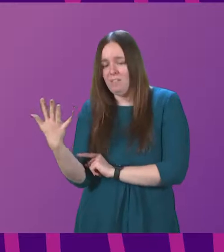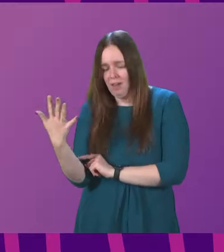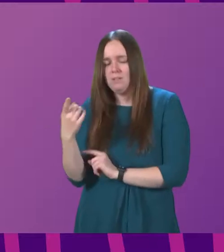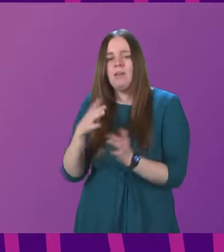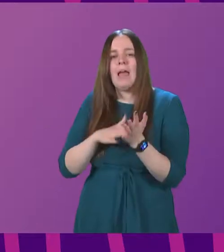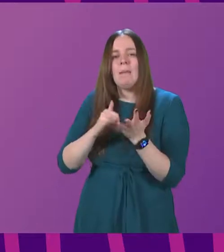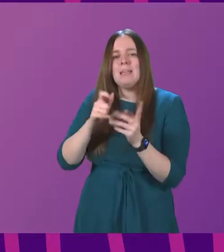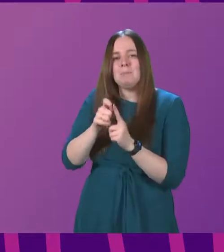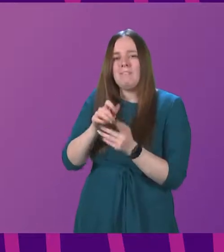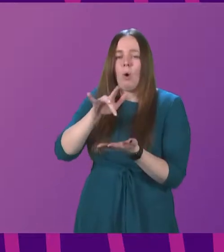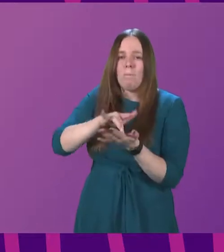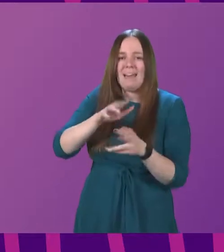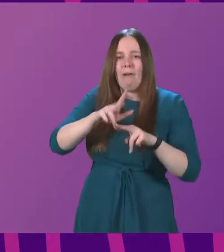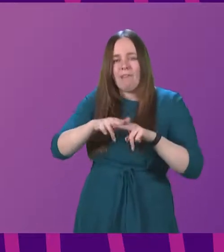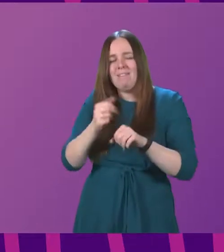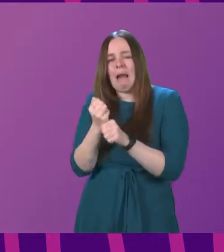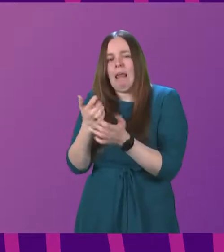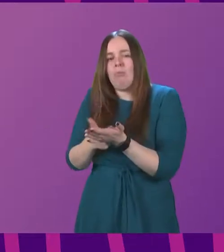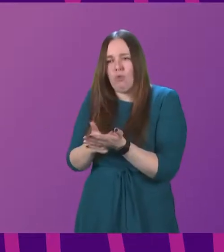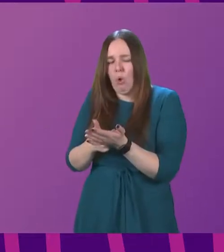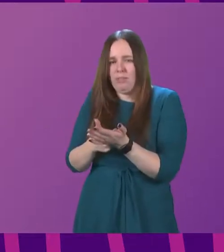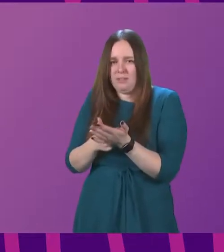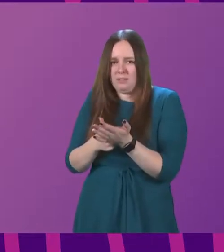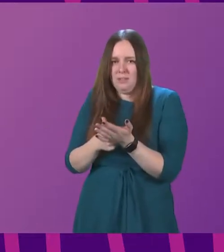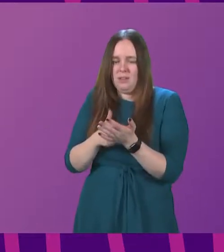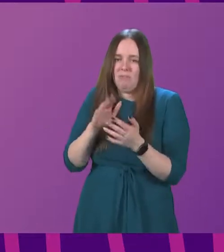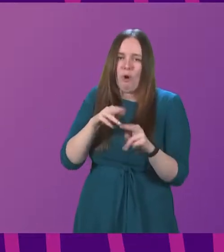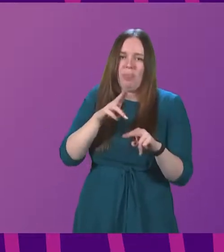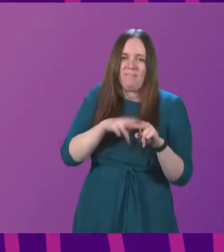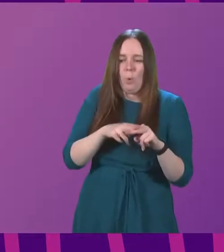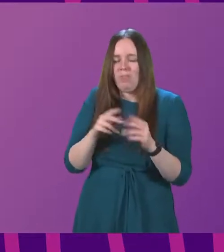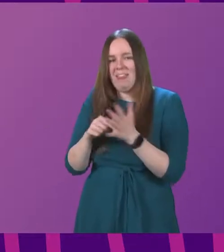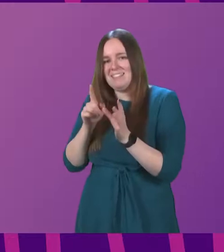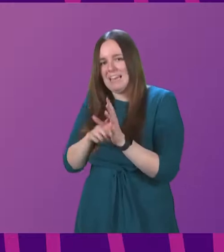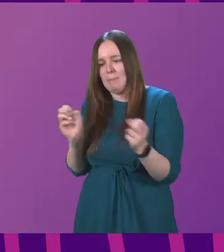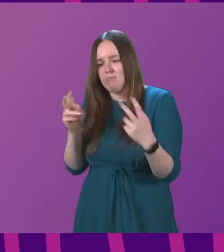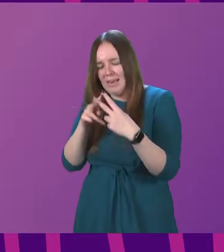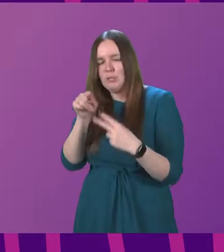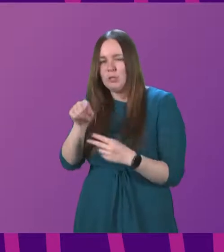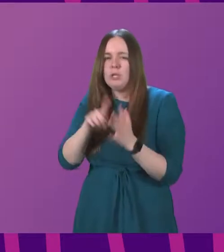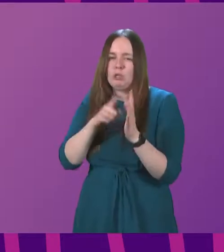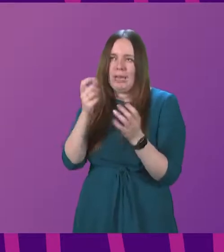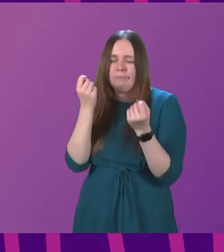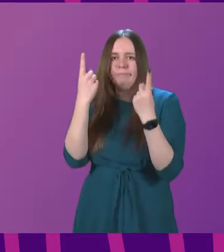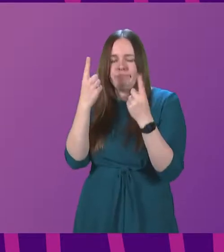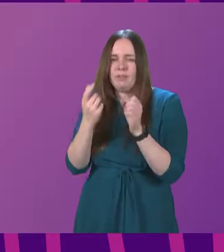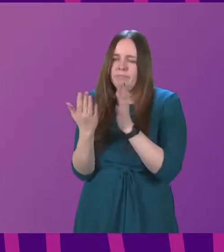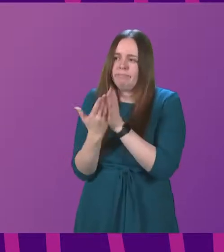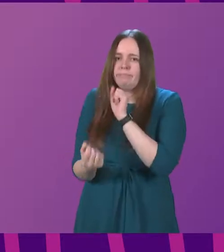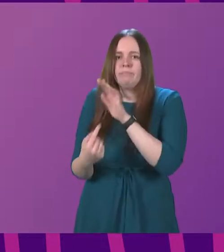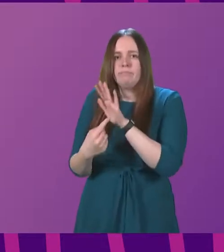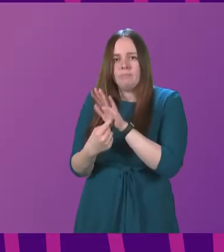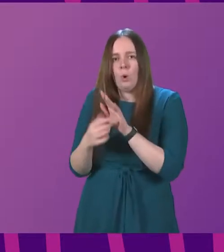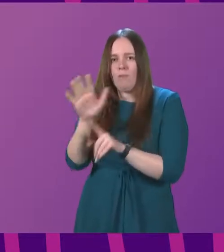MSP for Mid-Fife and Glenrothes, which sits in between the 4th and the Tay Bridges, Jenny understands very well the vital importance